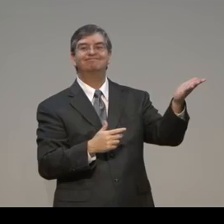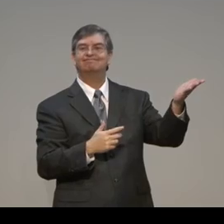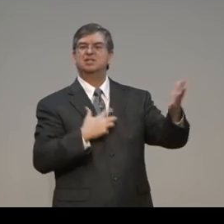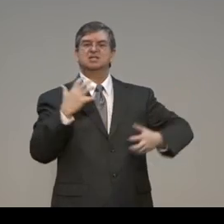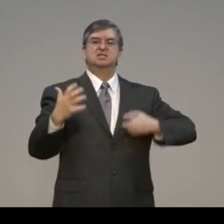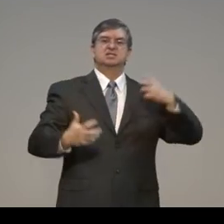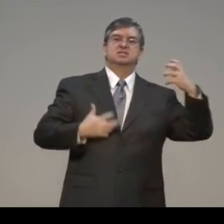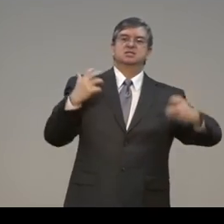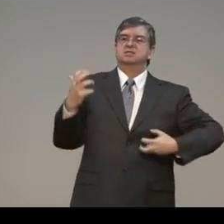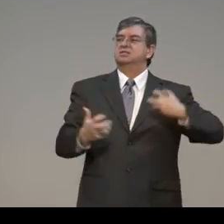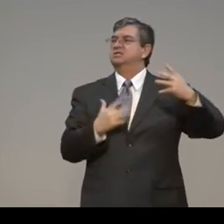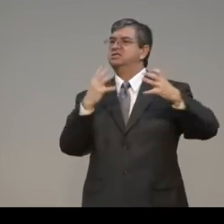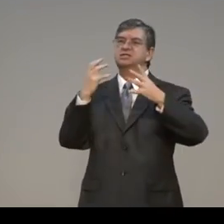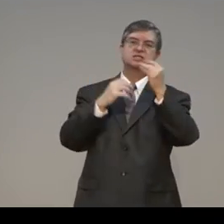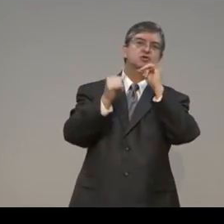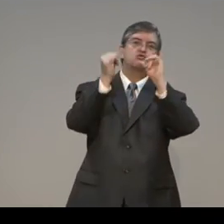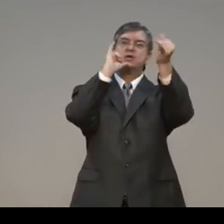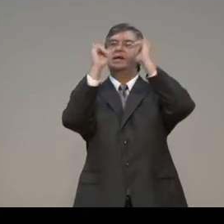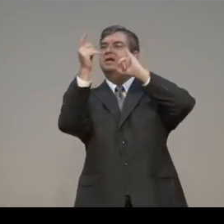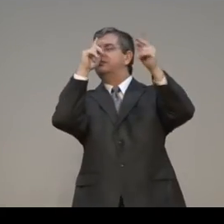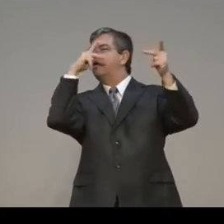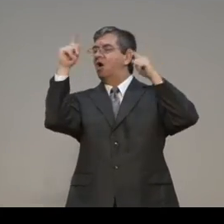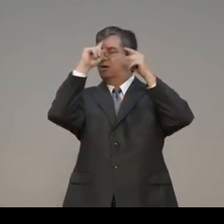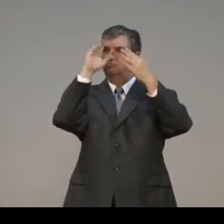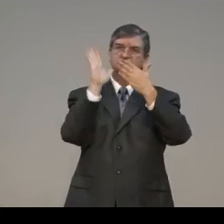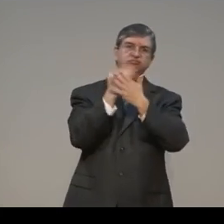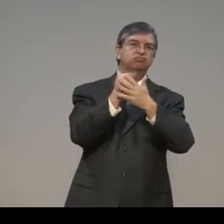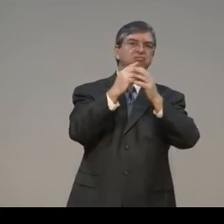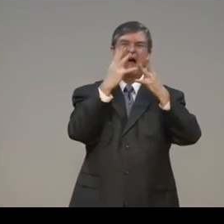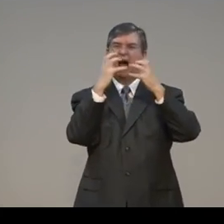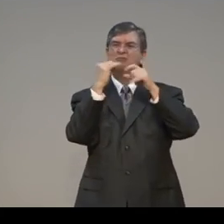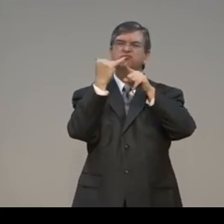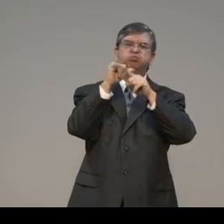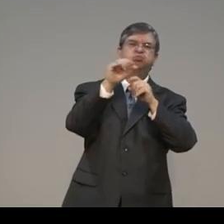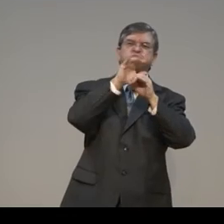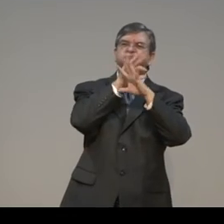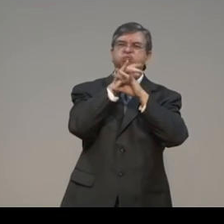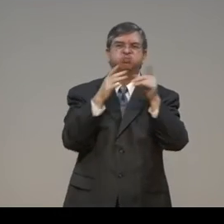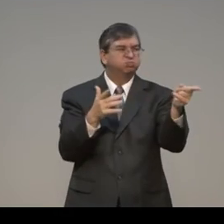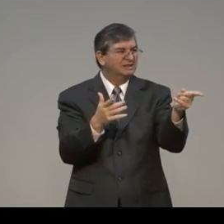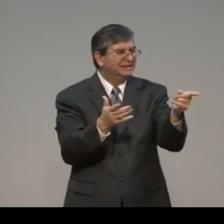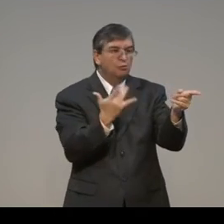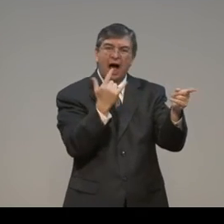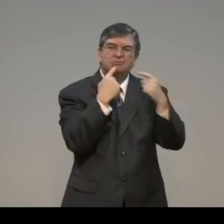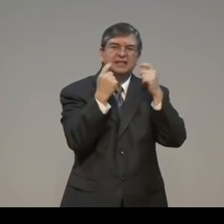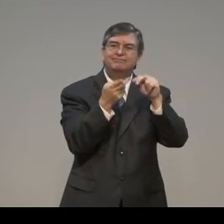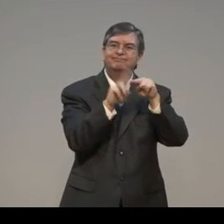So those who don't receive Christ as their savior, they're busy trying to